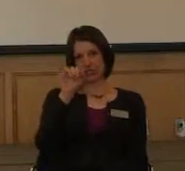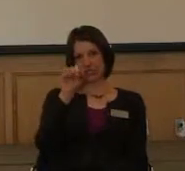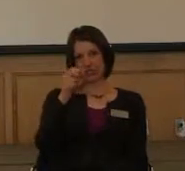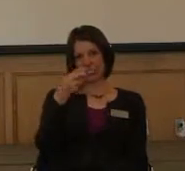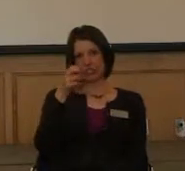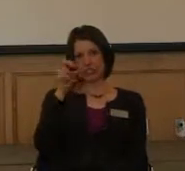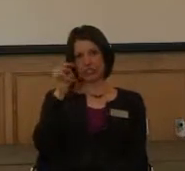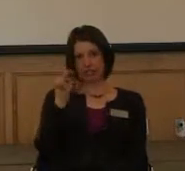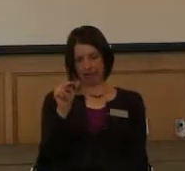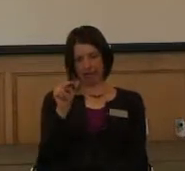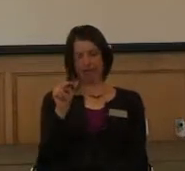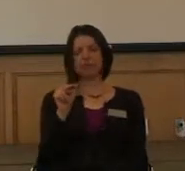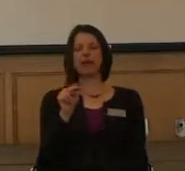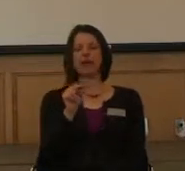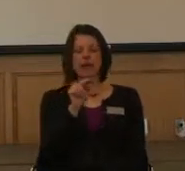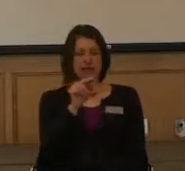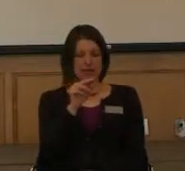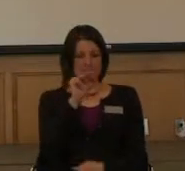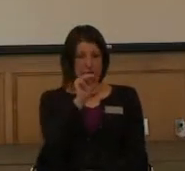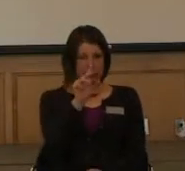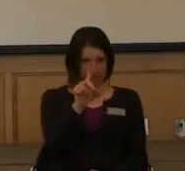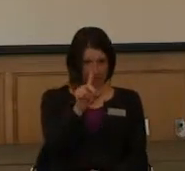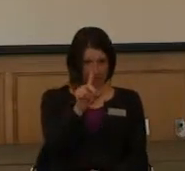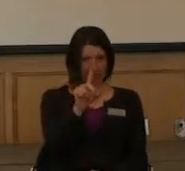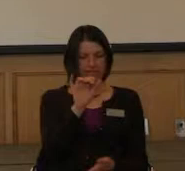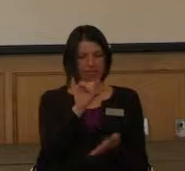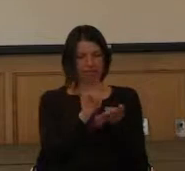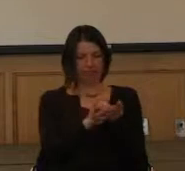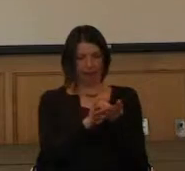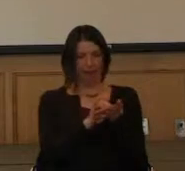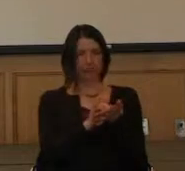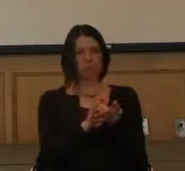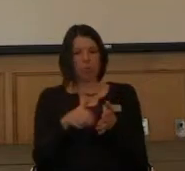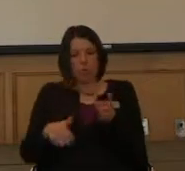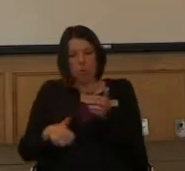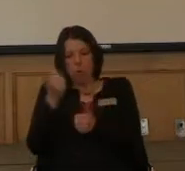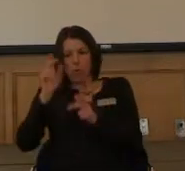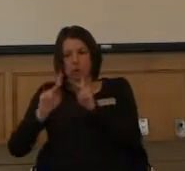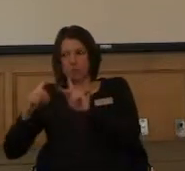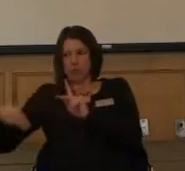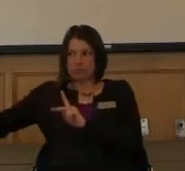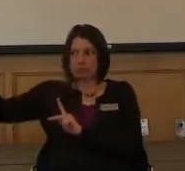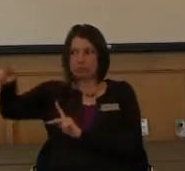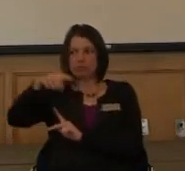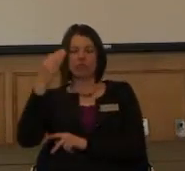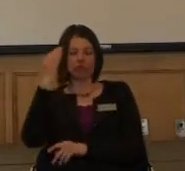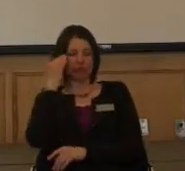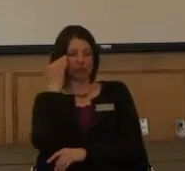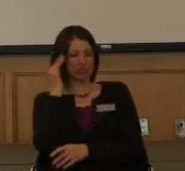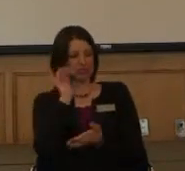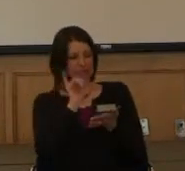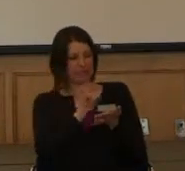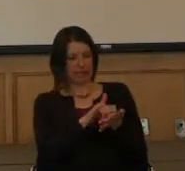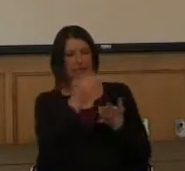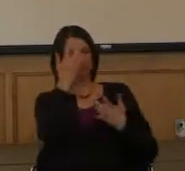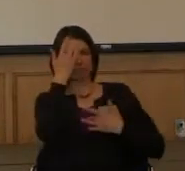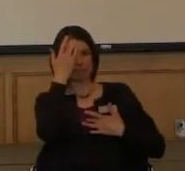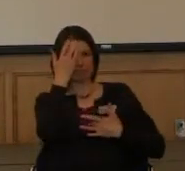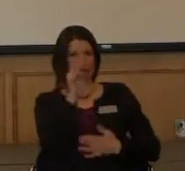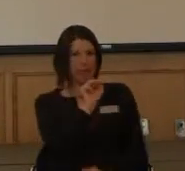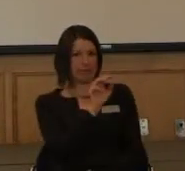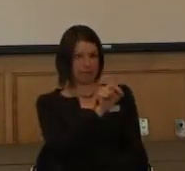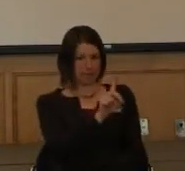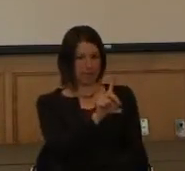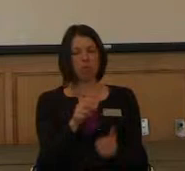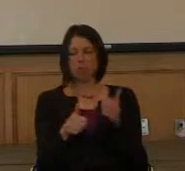And Duchenne muscular dystrophy is probably the one that people are the most familiar with. When you talk about it being the